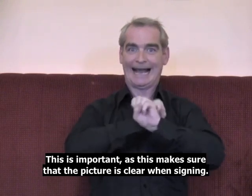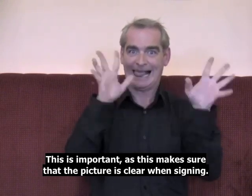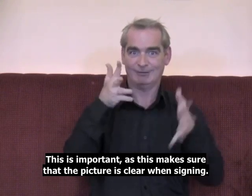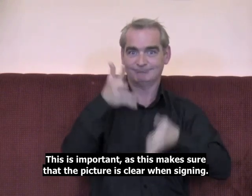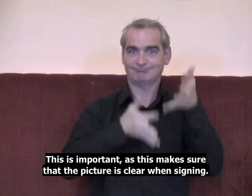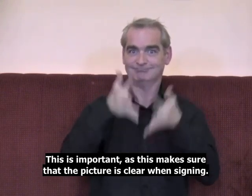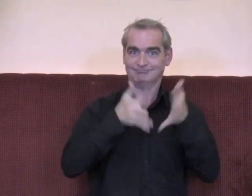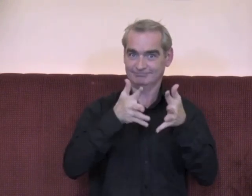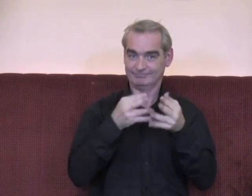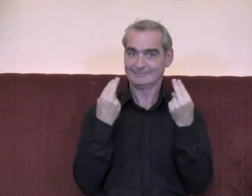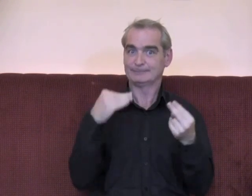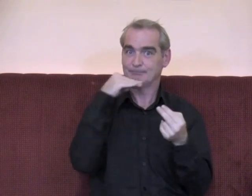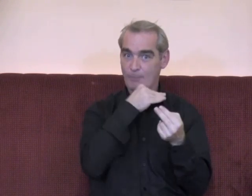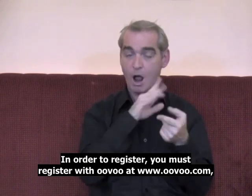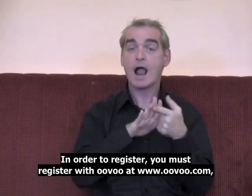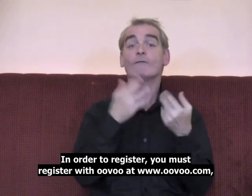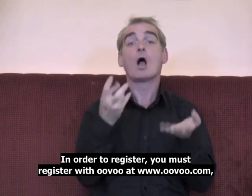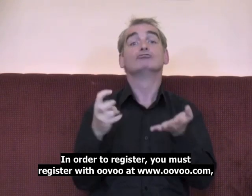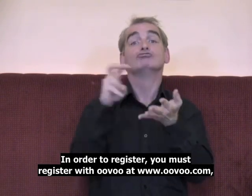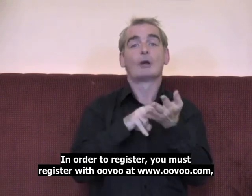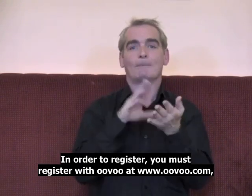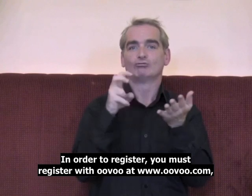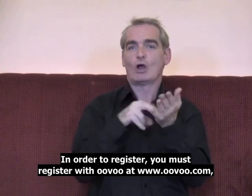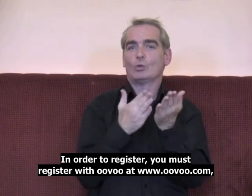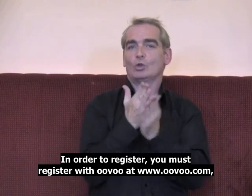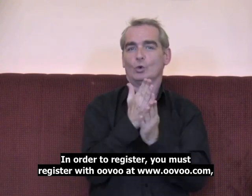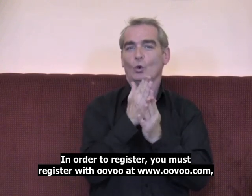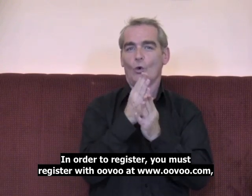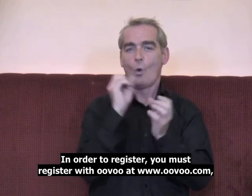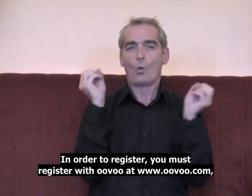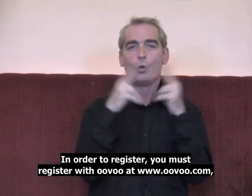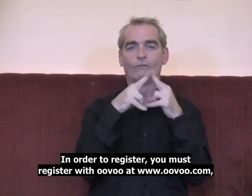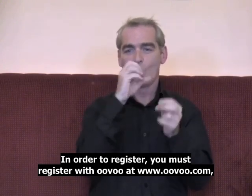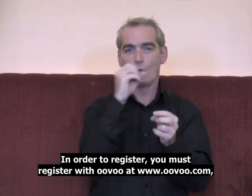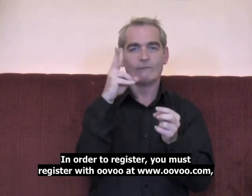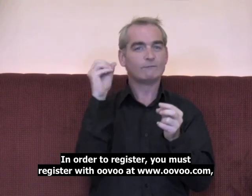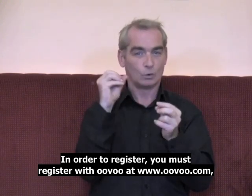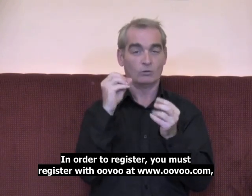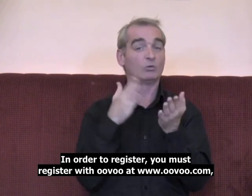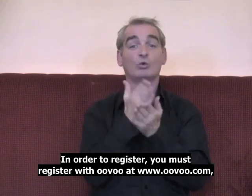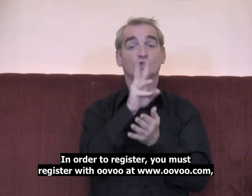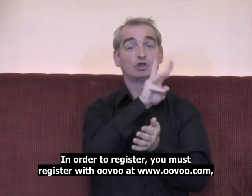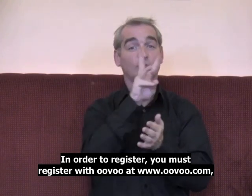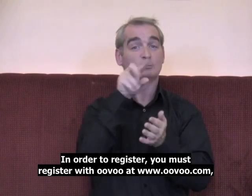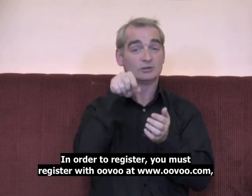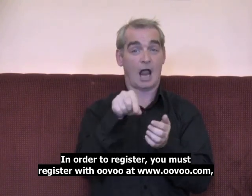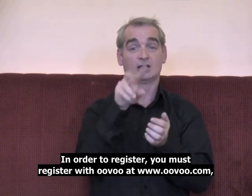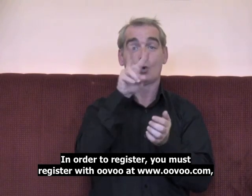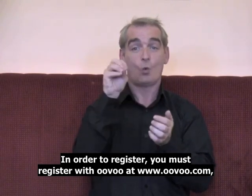clear when signing. In order to register, you must register with Uvoo at www.uvoo